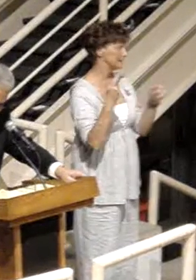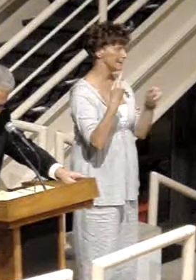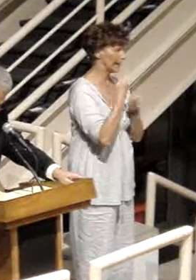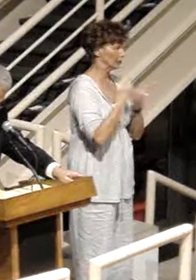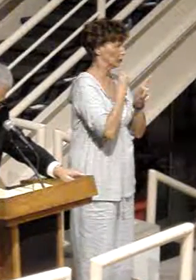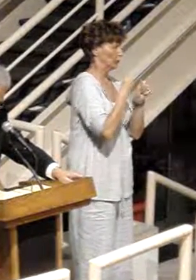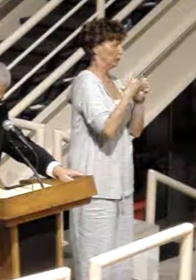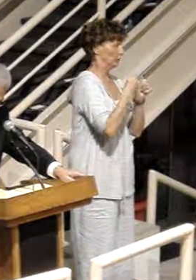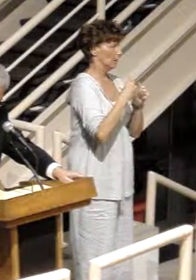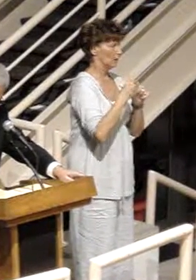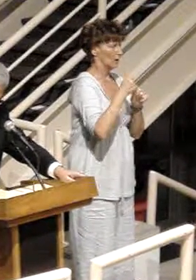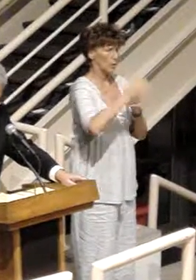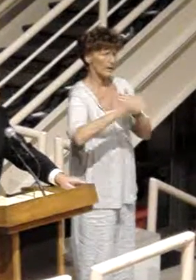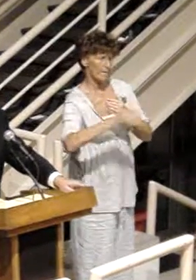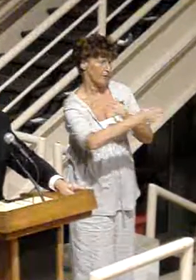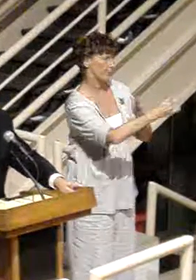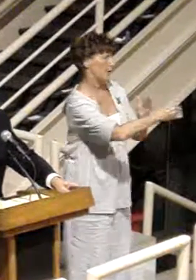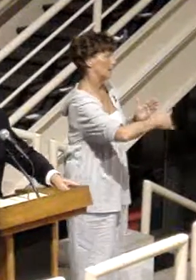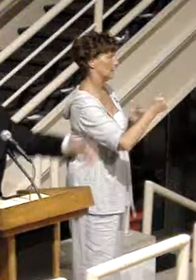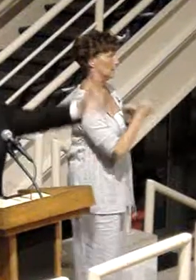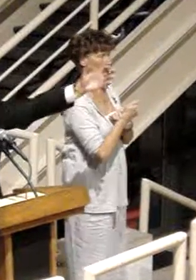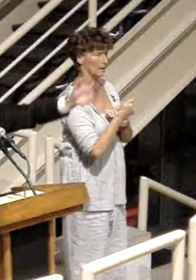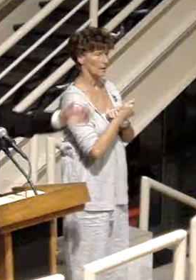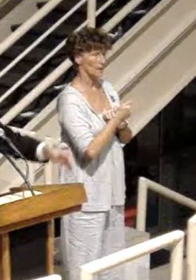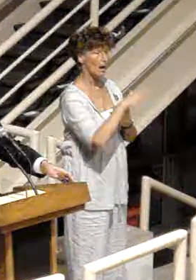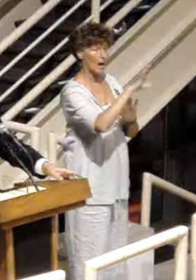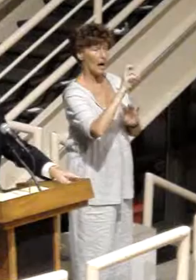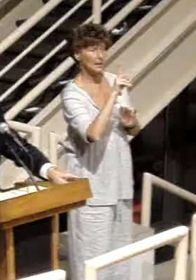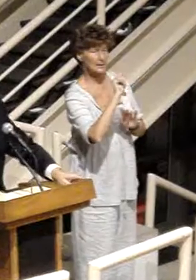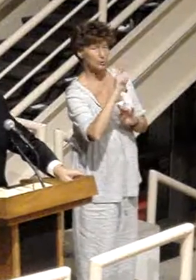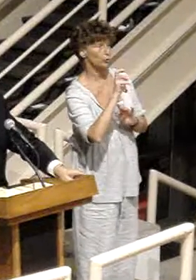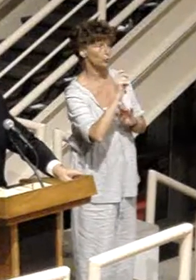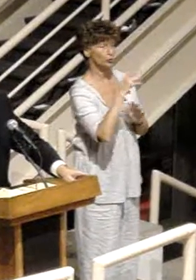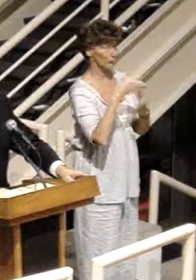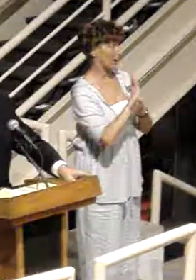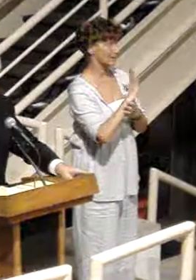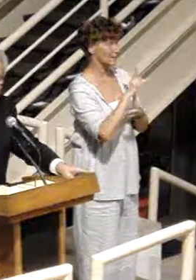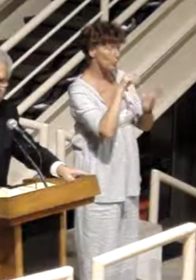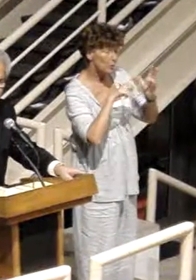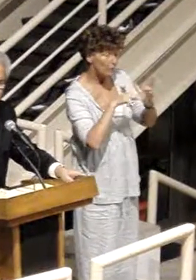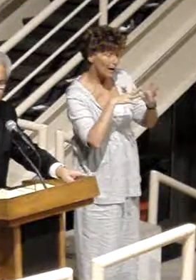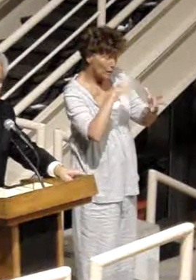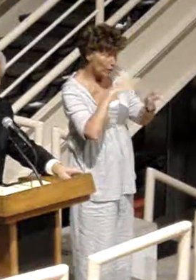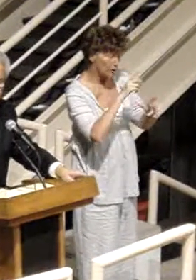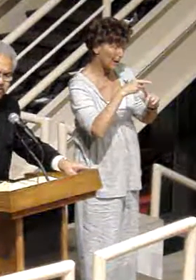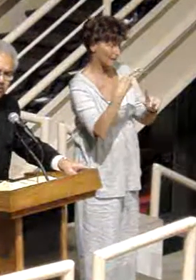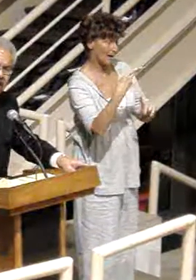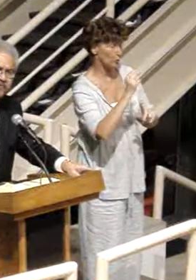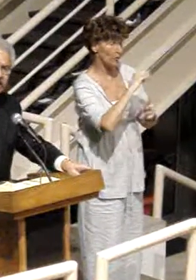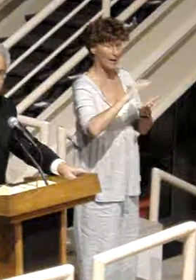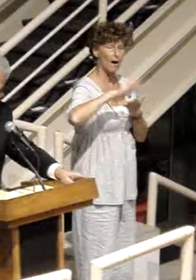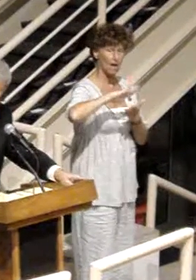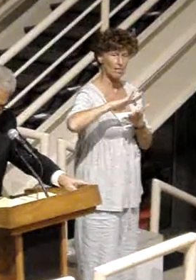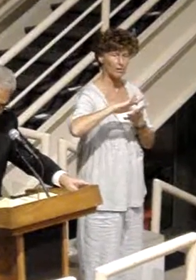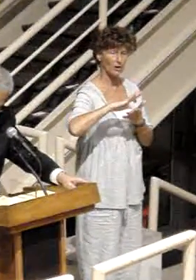There constitutional rights that we're about in high school and in college such as the